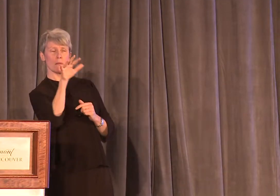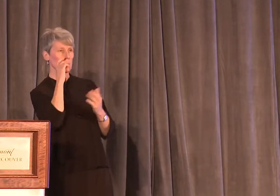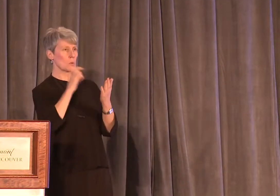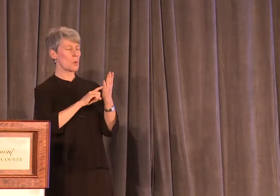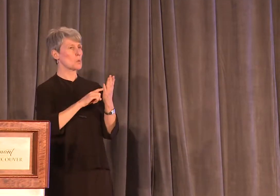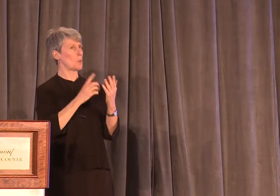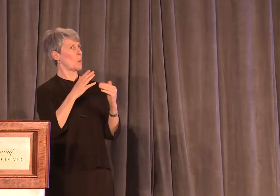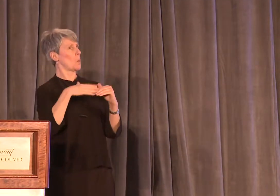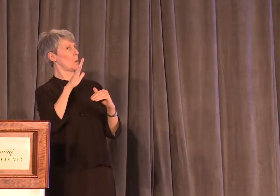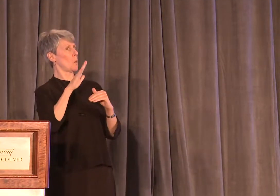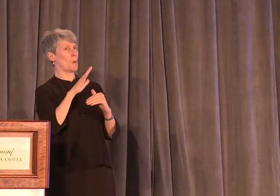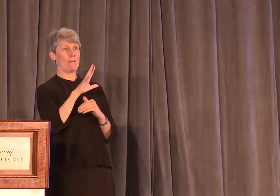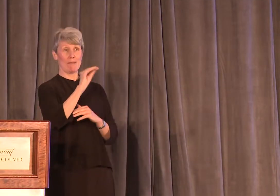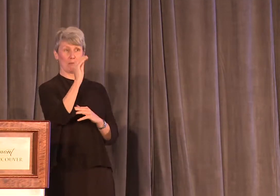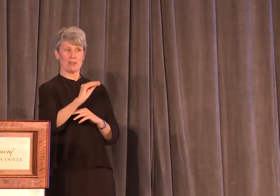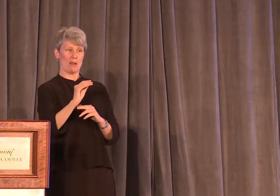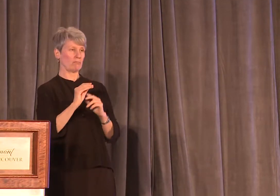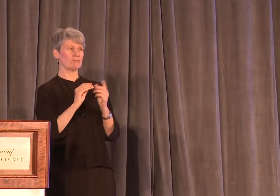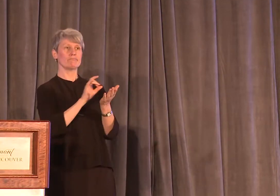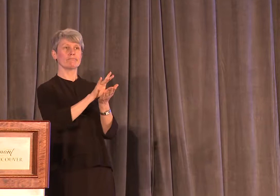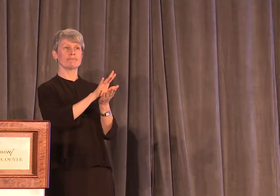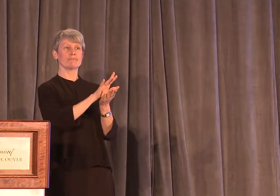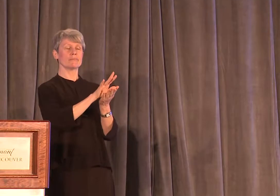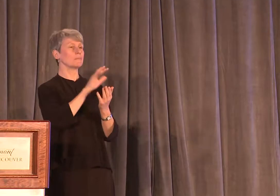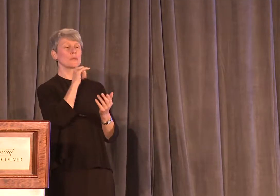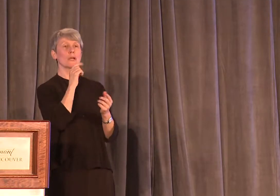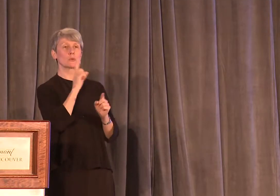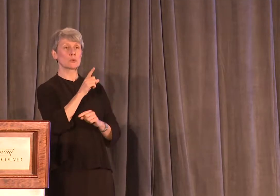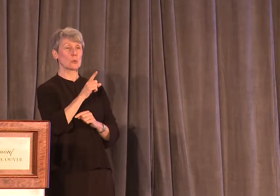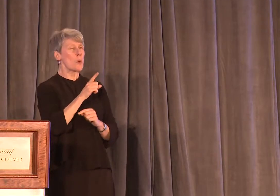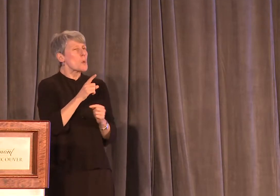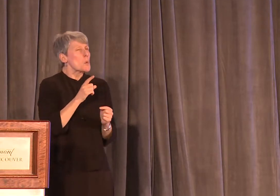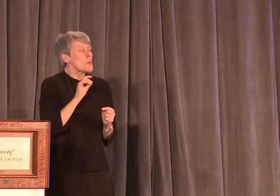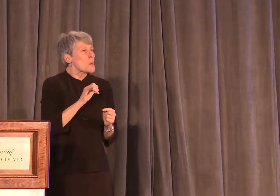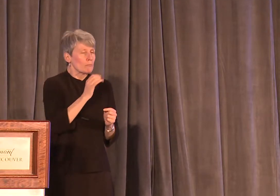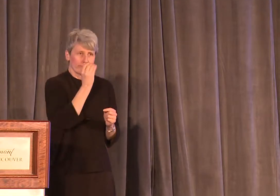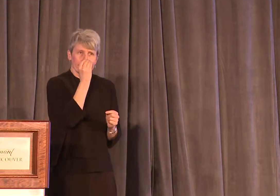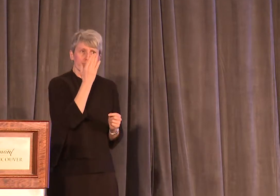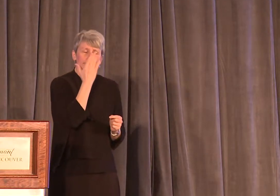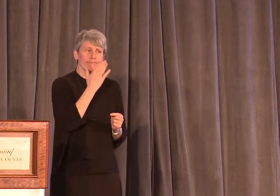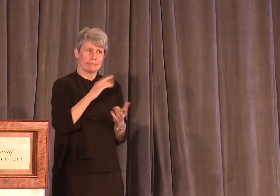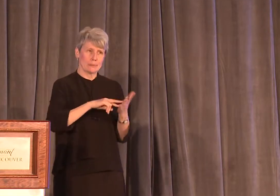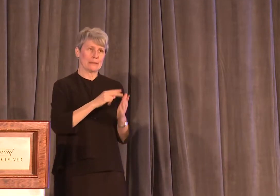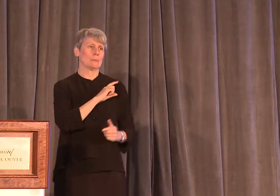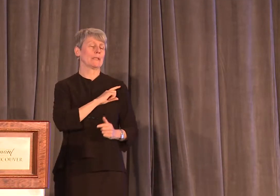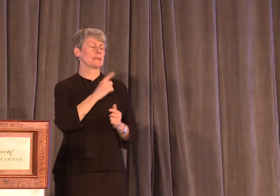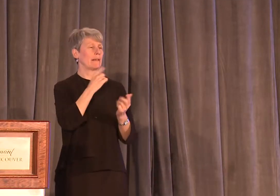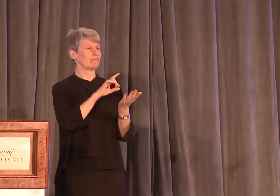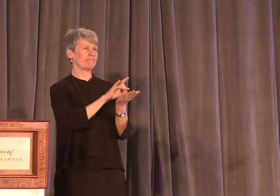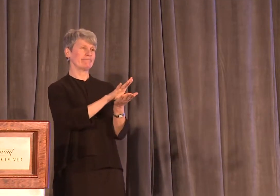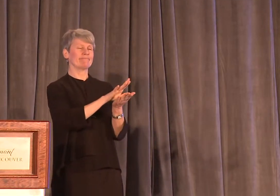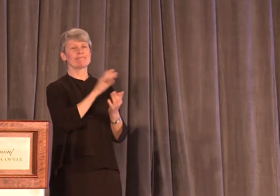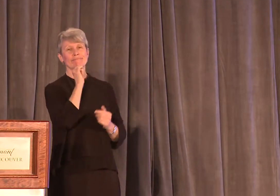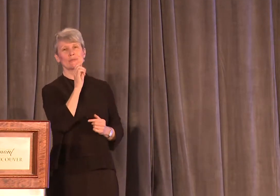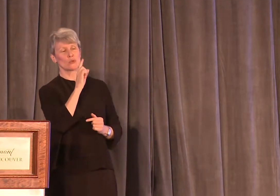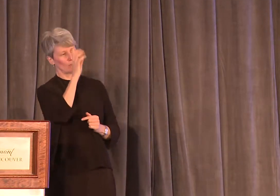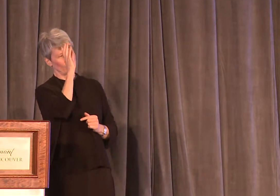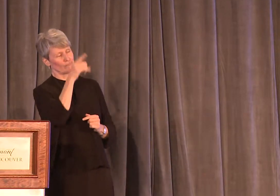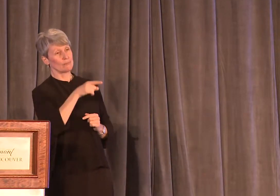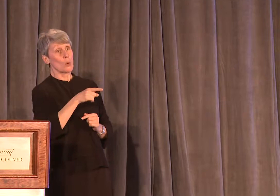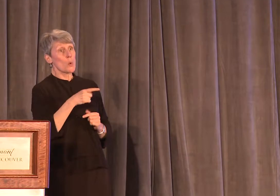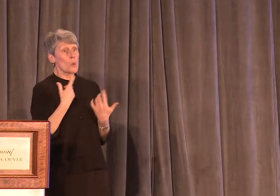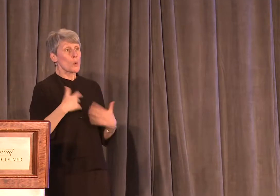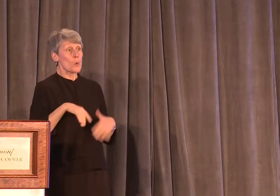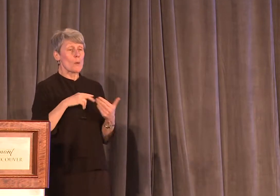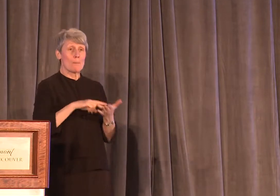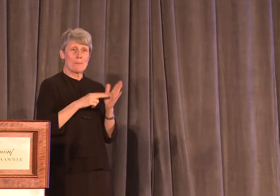And here's the thing. If police are improperly dismissing sex assault allegations as baseless, there are serious